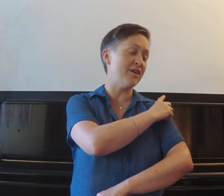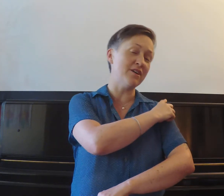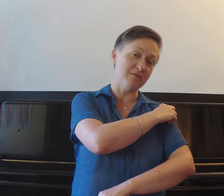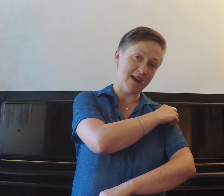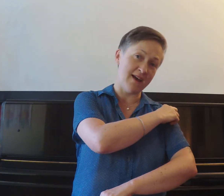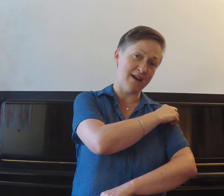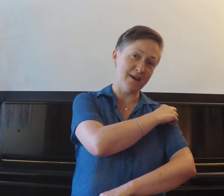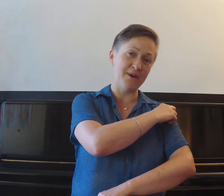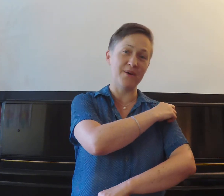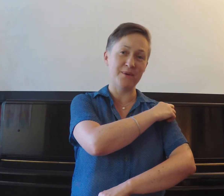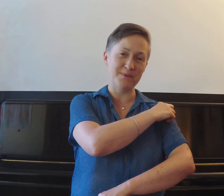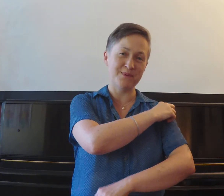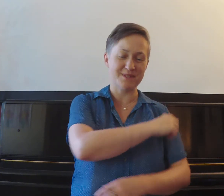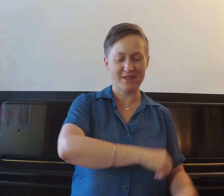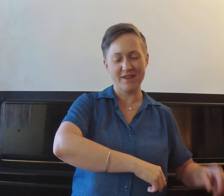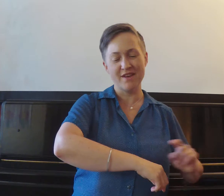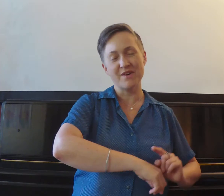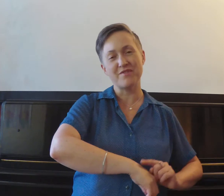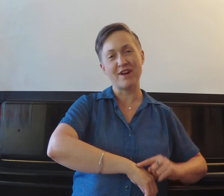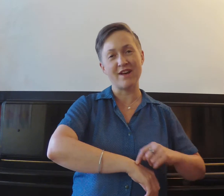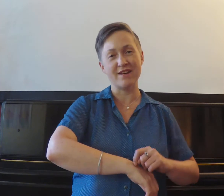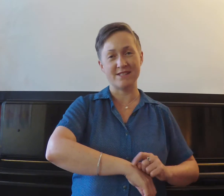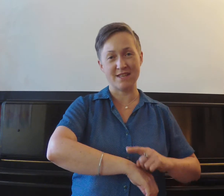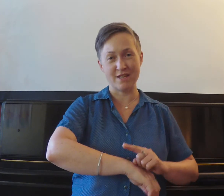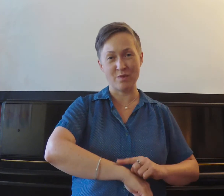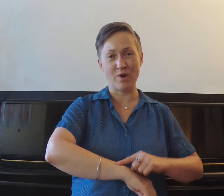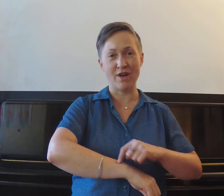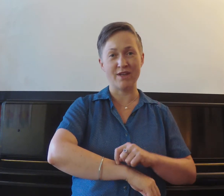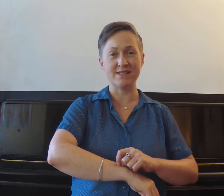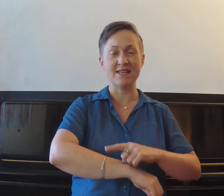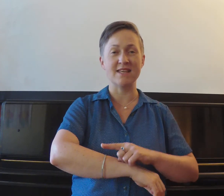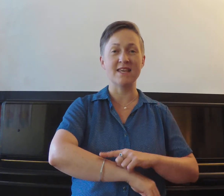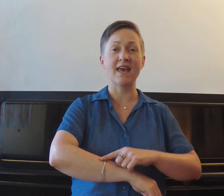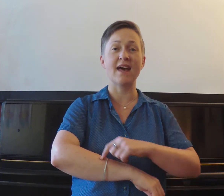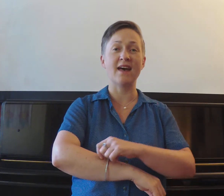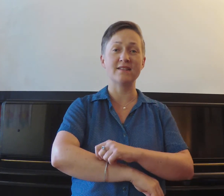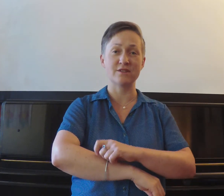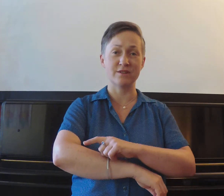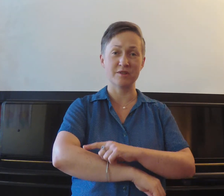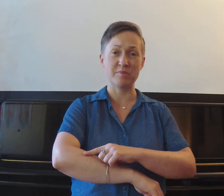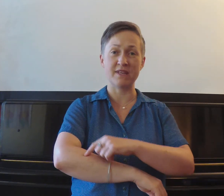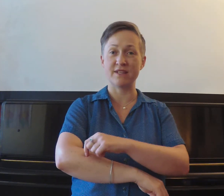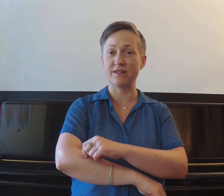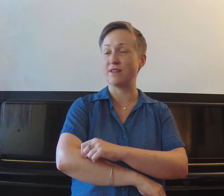ground Fuzzy Wuzzy Caterpillar